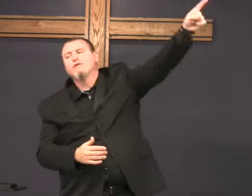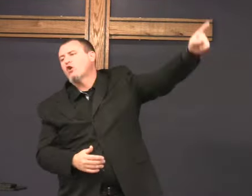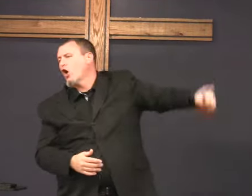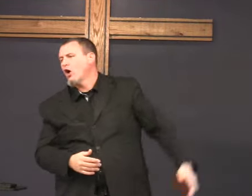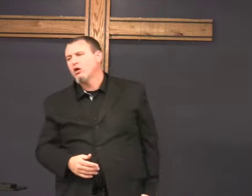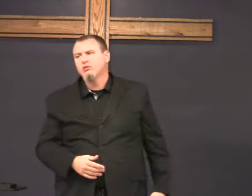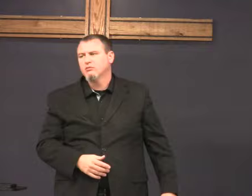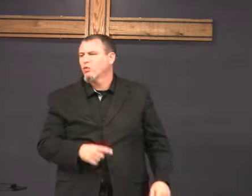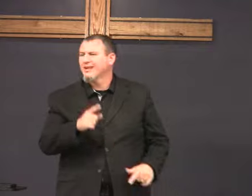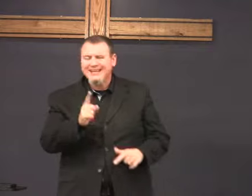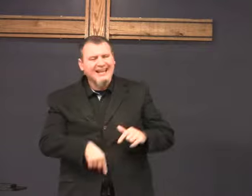lowly.